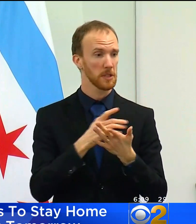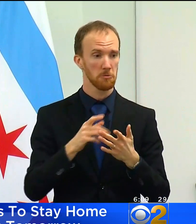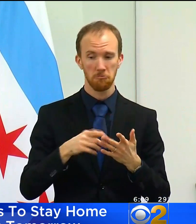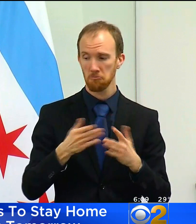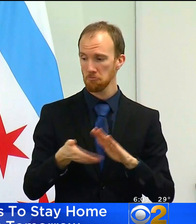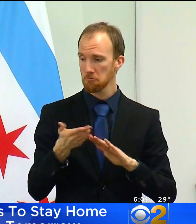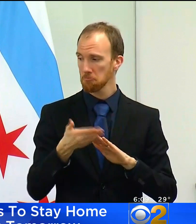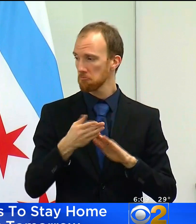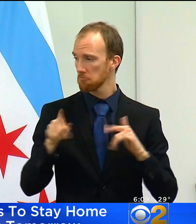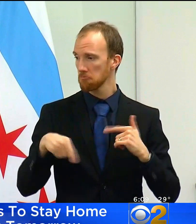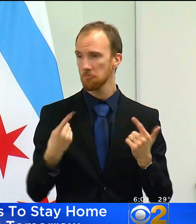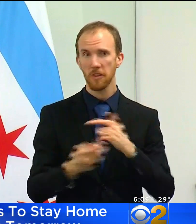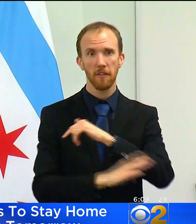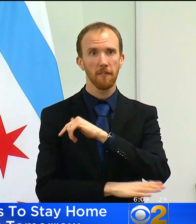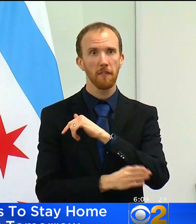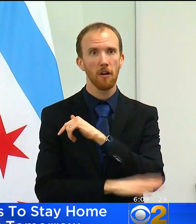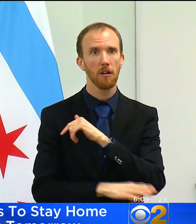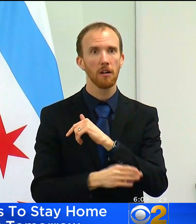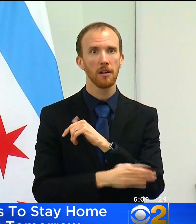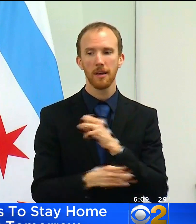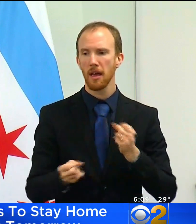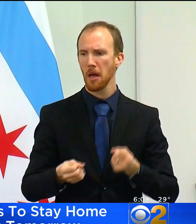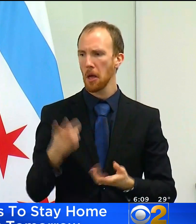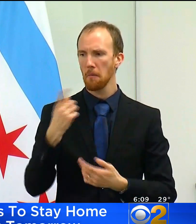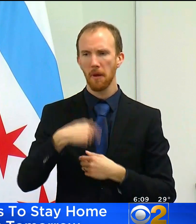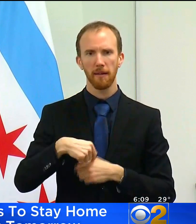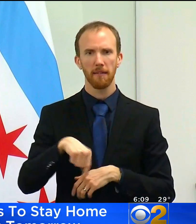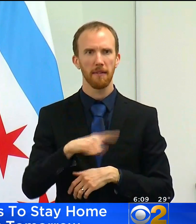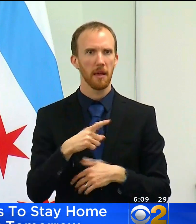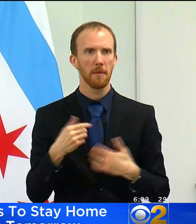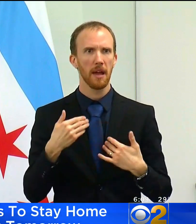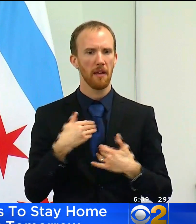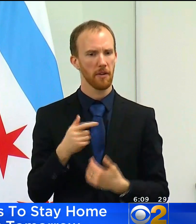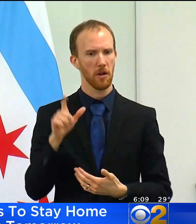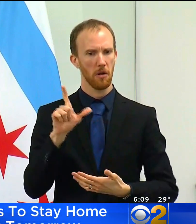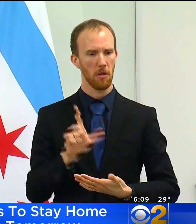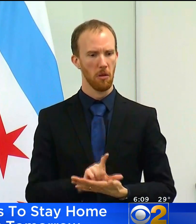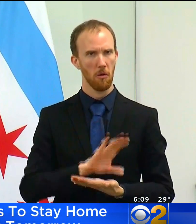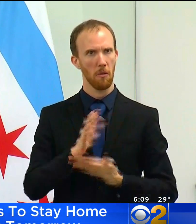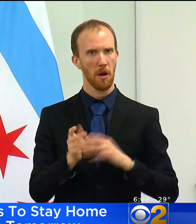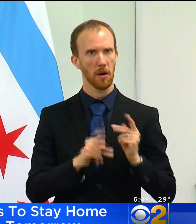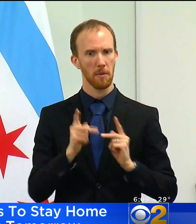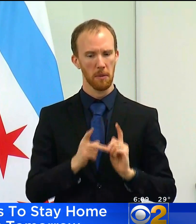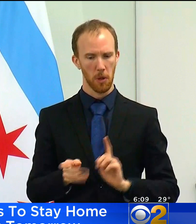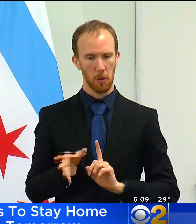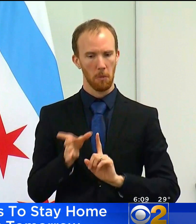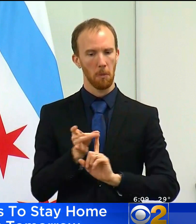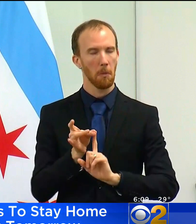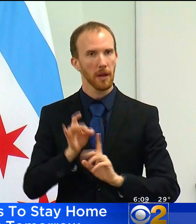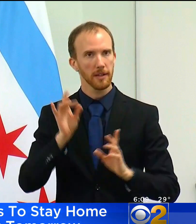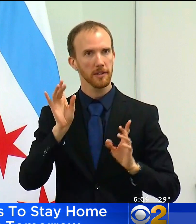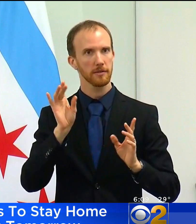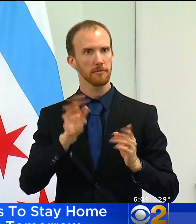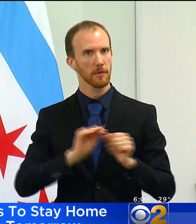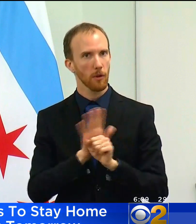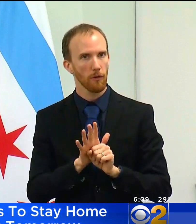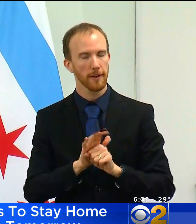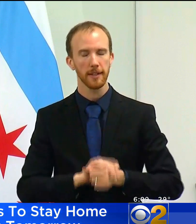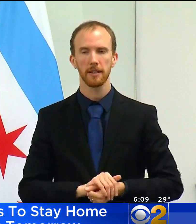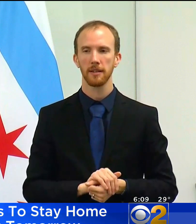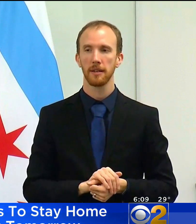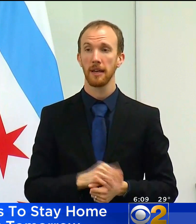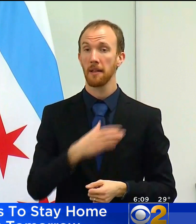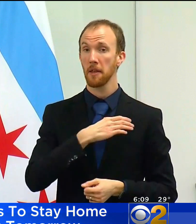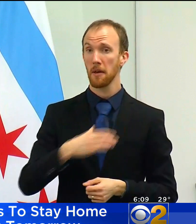students in schools have lower rates of COVID-19 transmission than their peers who are not receiving in person learning. And as the mayor pointed